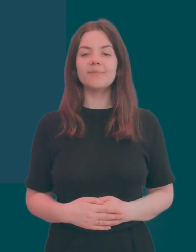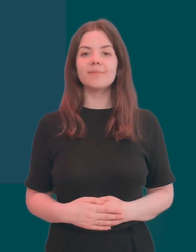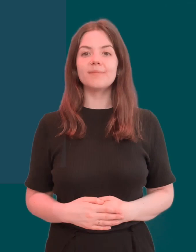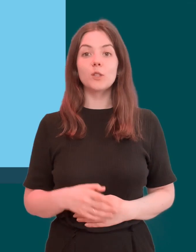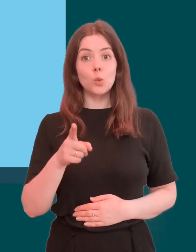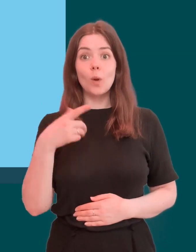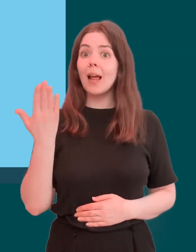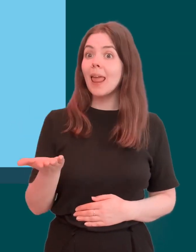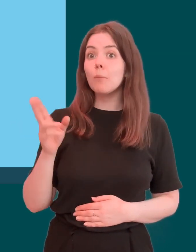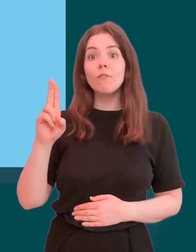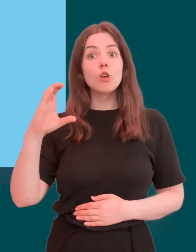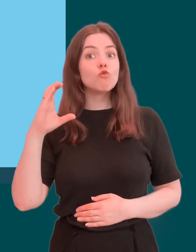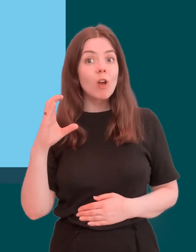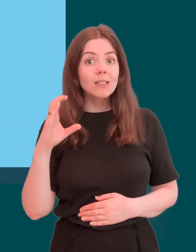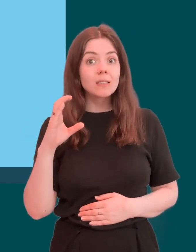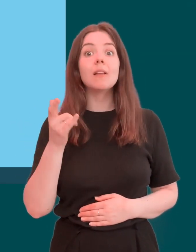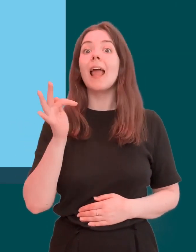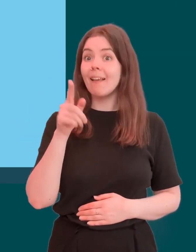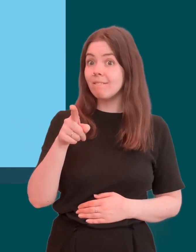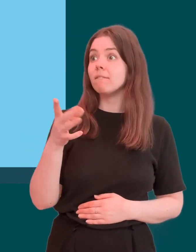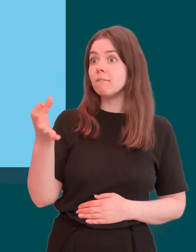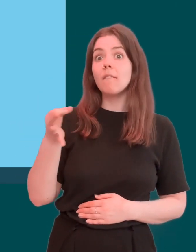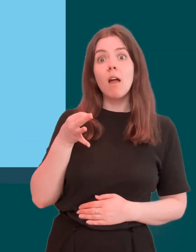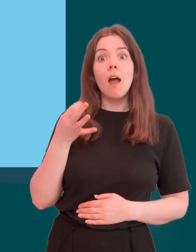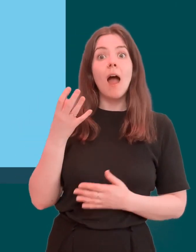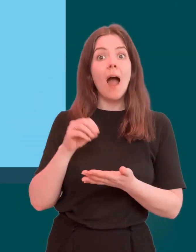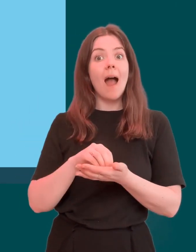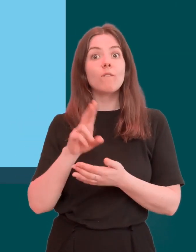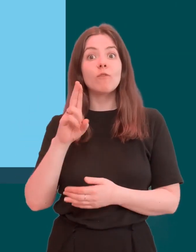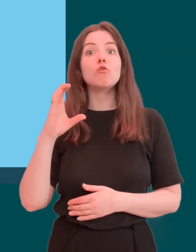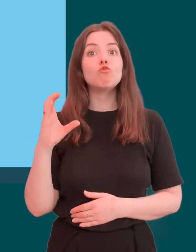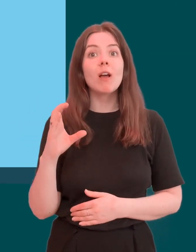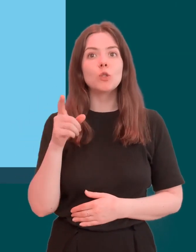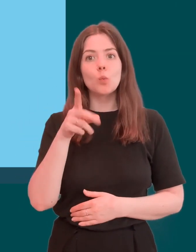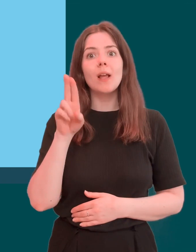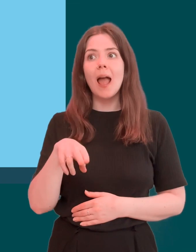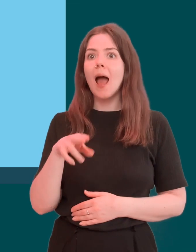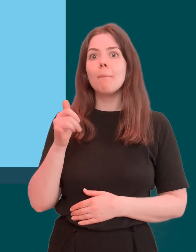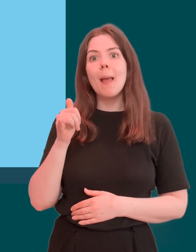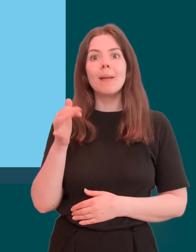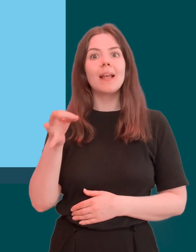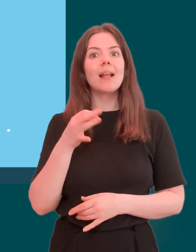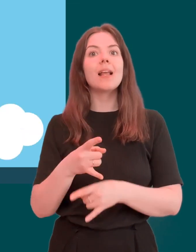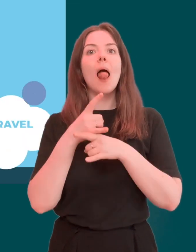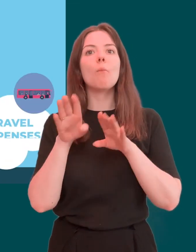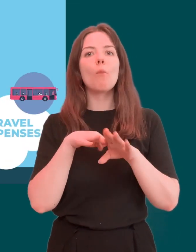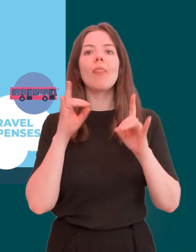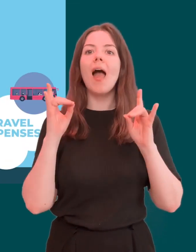Are you claiming Universal Credit? If so, you may be able to get help with Health Service Dental, Optical and Travel